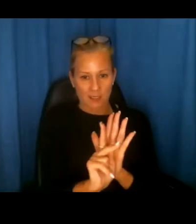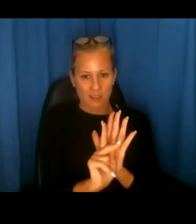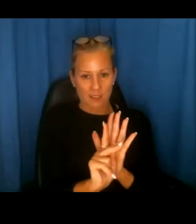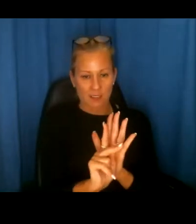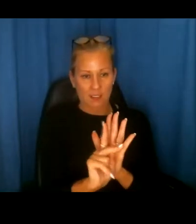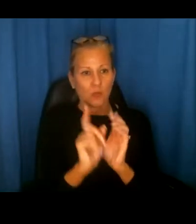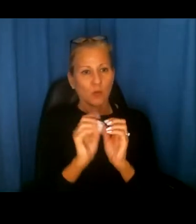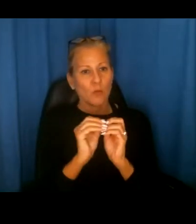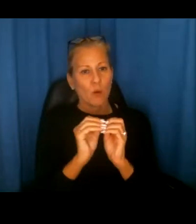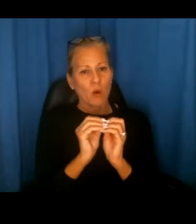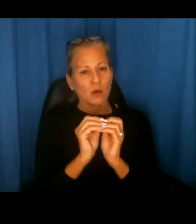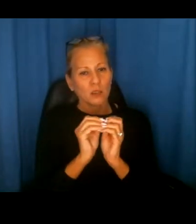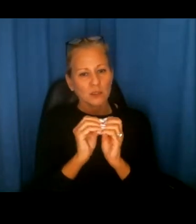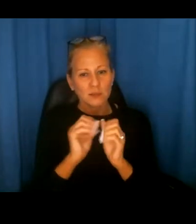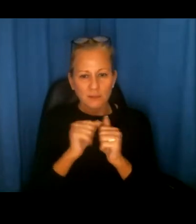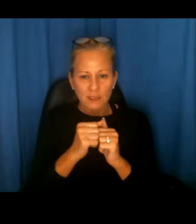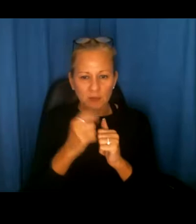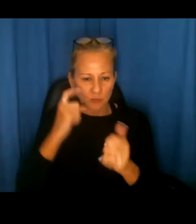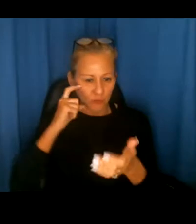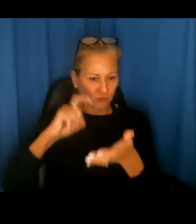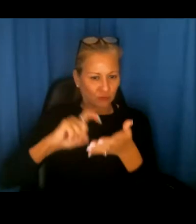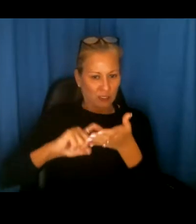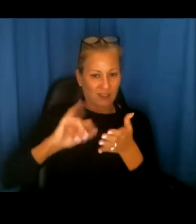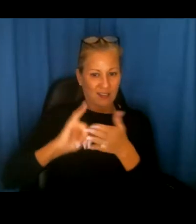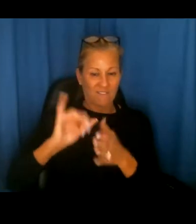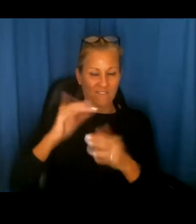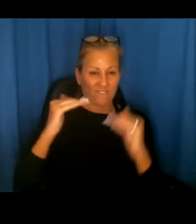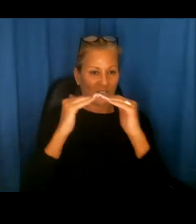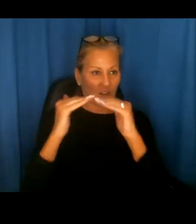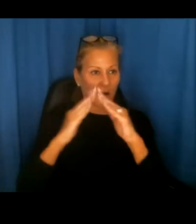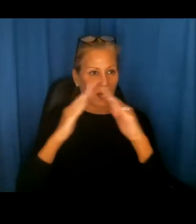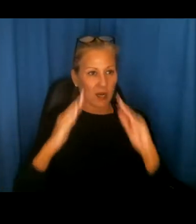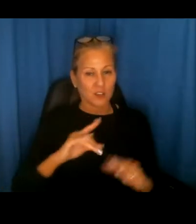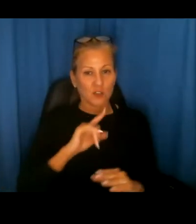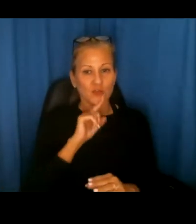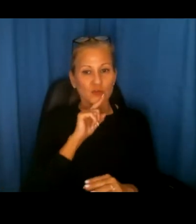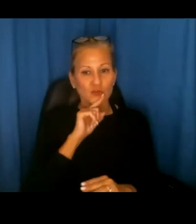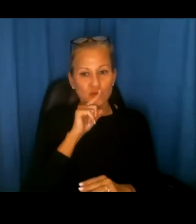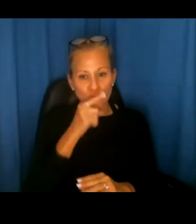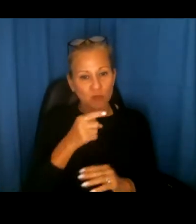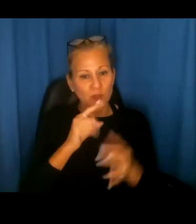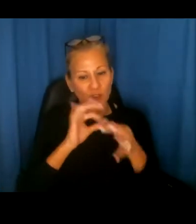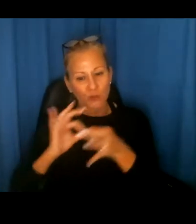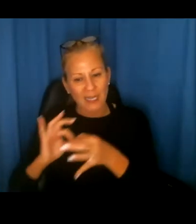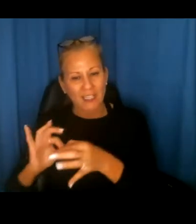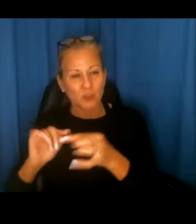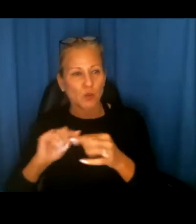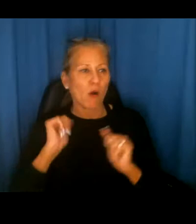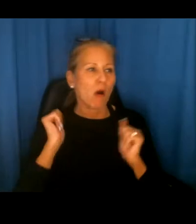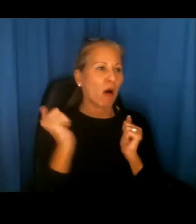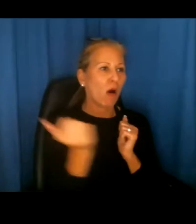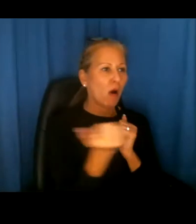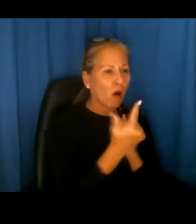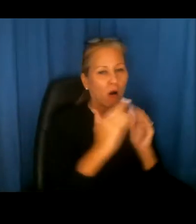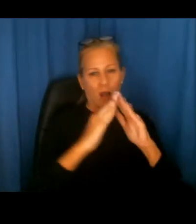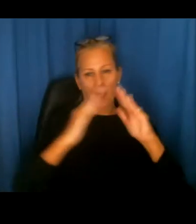Fair Housing. And this recognizes that Fair Housing really is implicated in all housing policy and how could it not